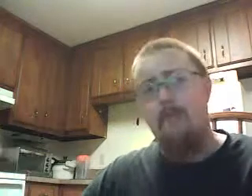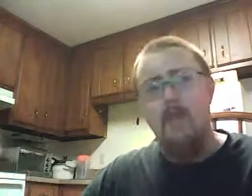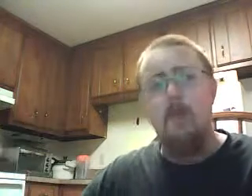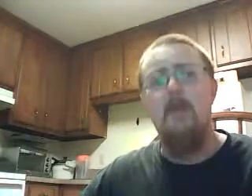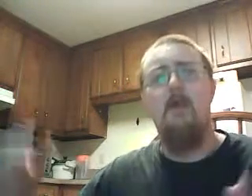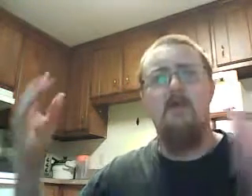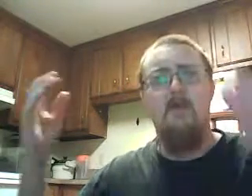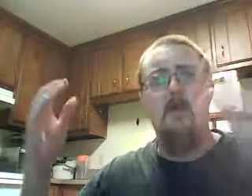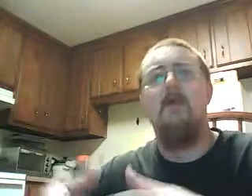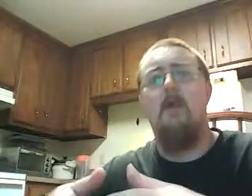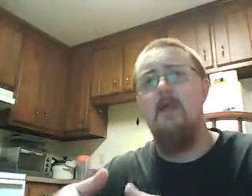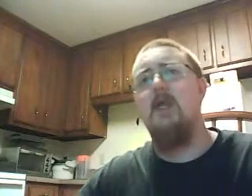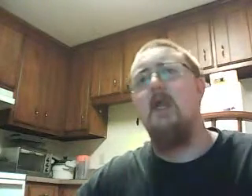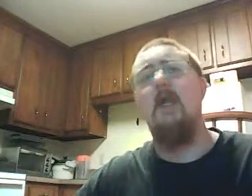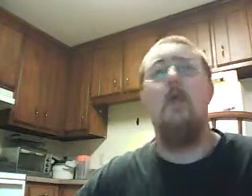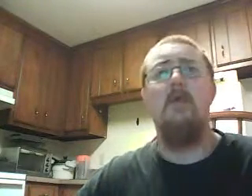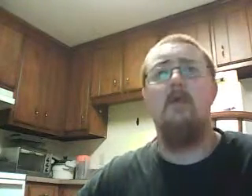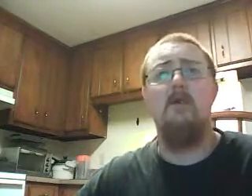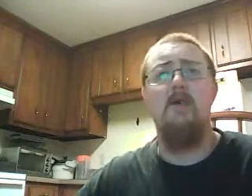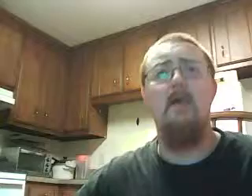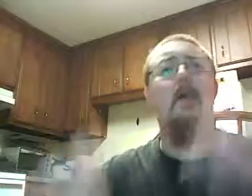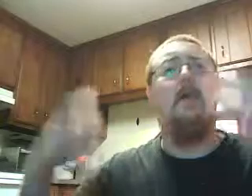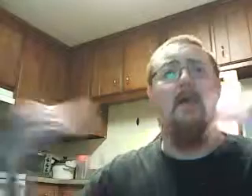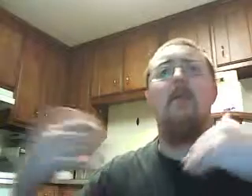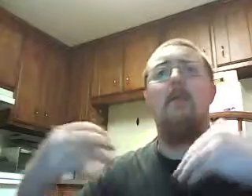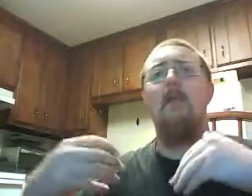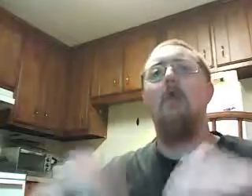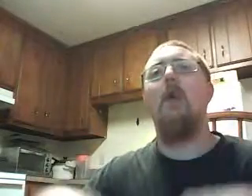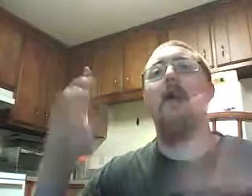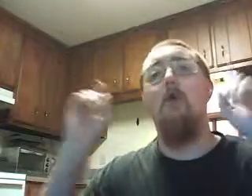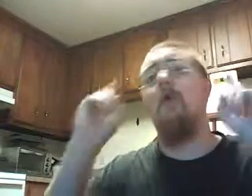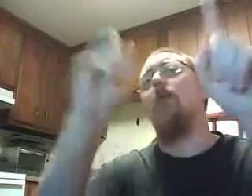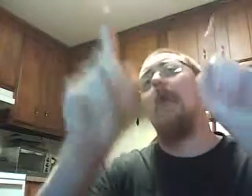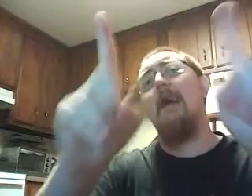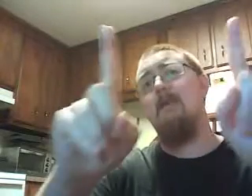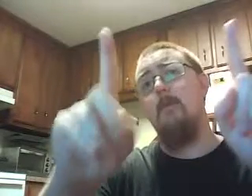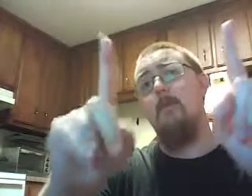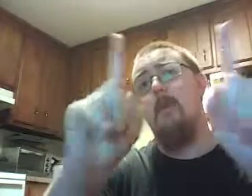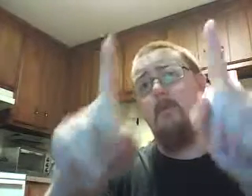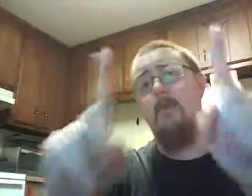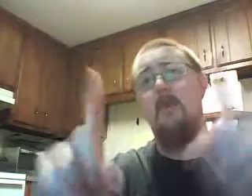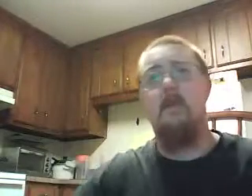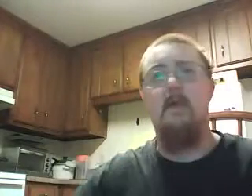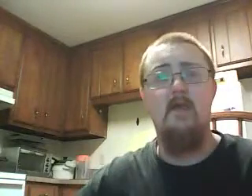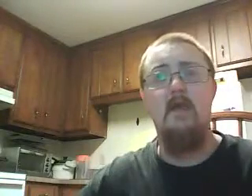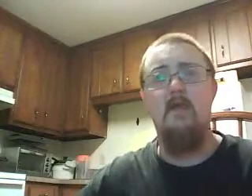So I hope you enjoyed those little tidbits on Listia. Any questions on Listia, definitely let me know. And I will give you the last tip on doing things on Listia is